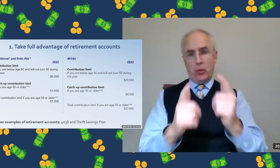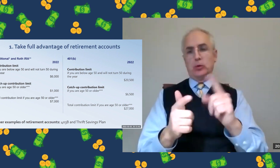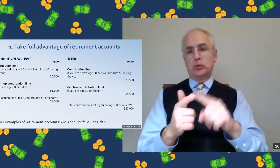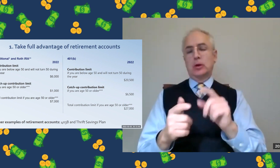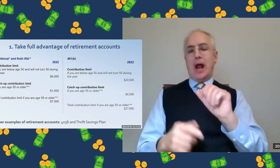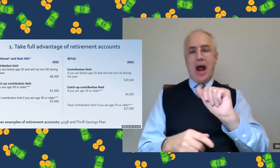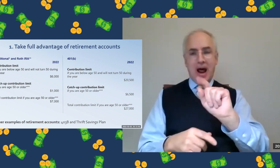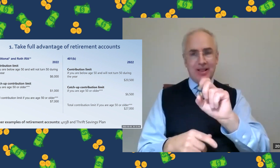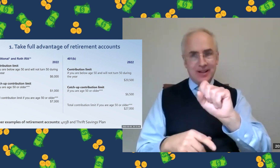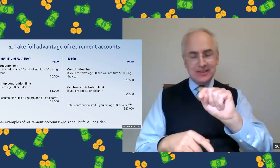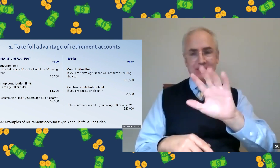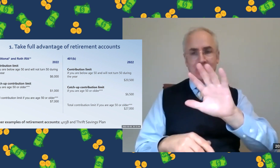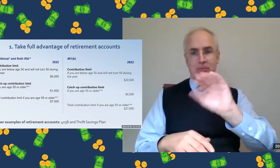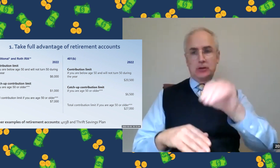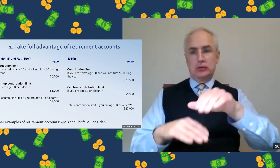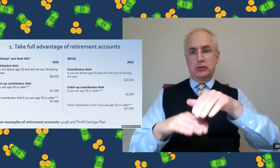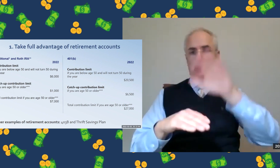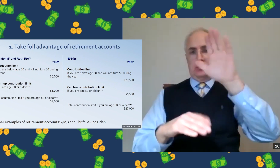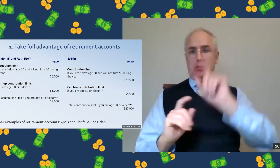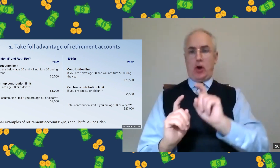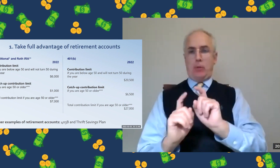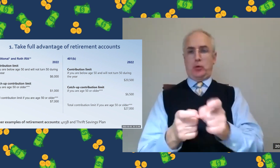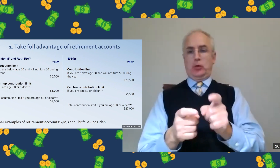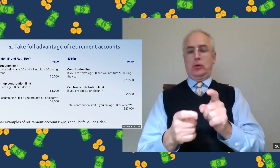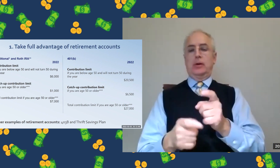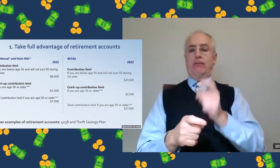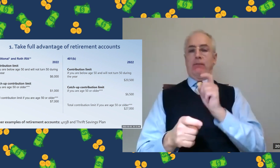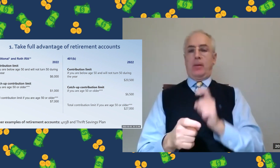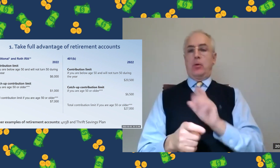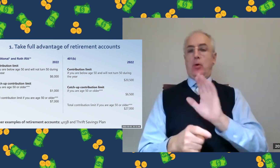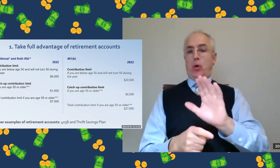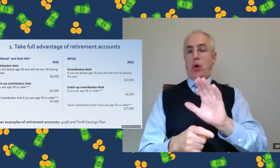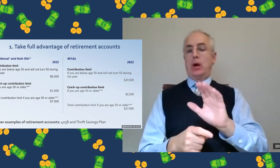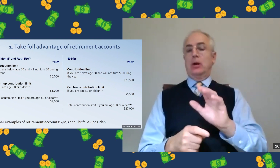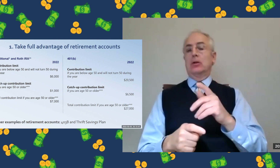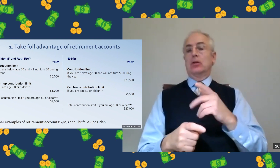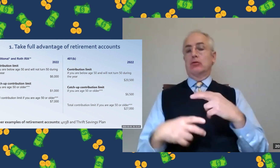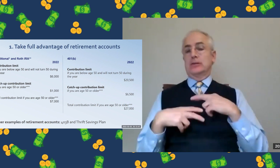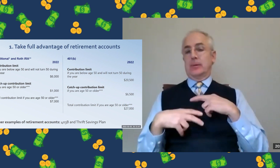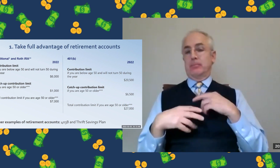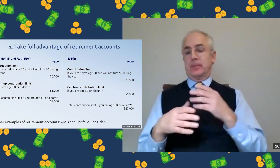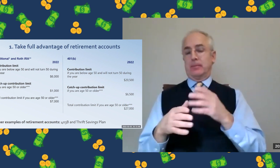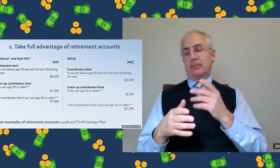I encourage people left and right to make sure that you take advantage of this matching.